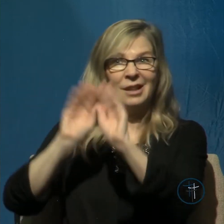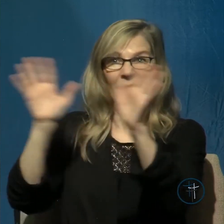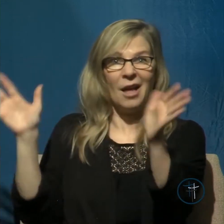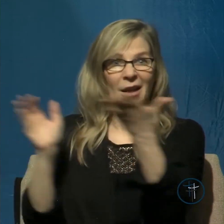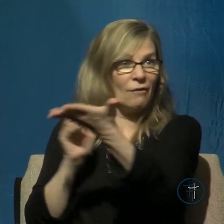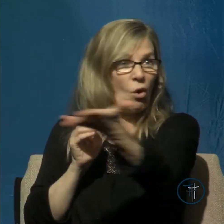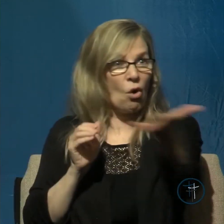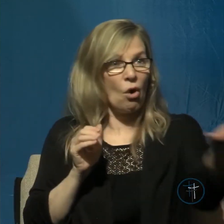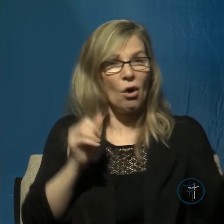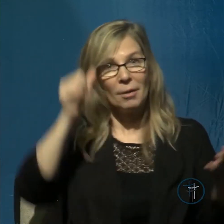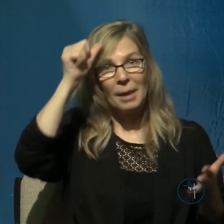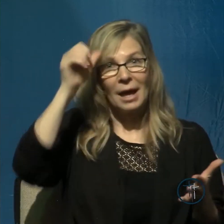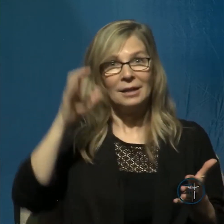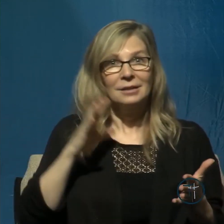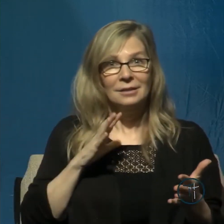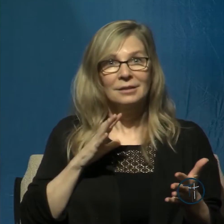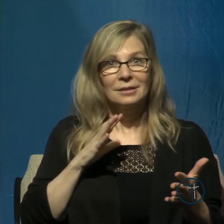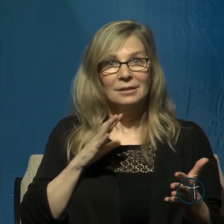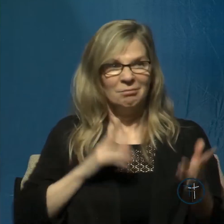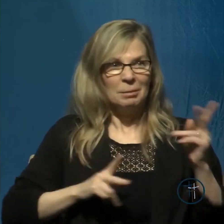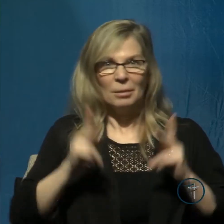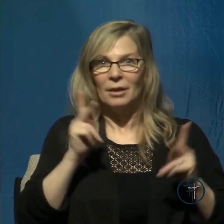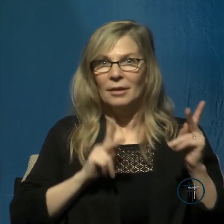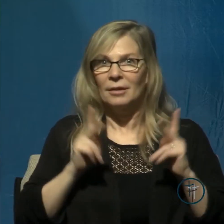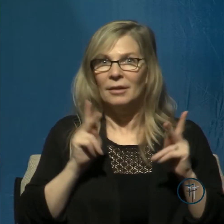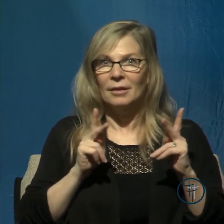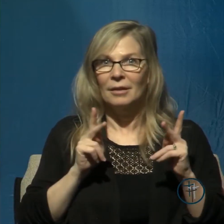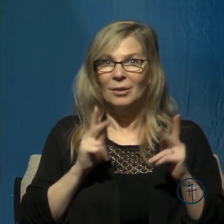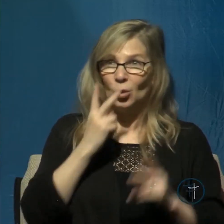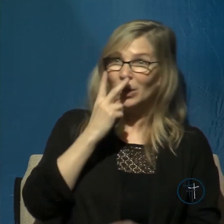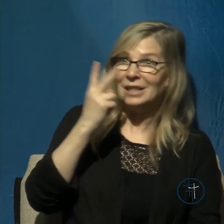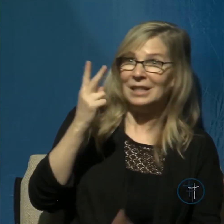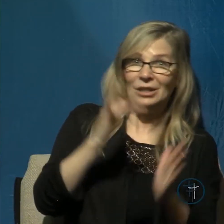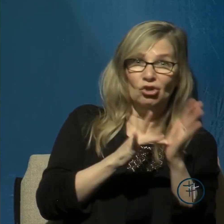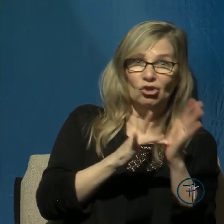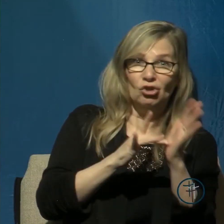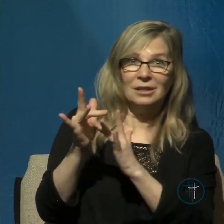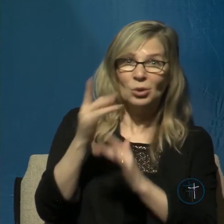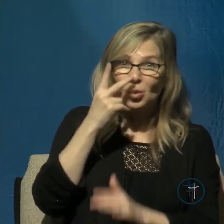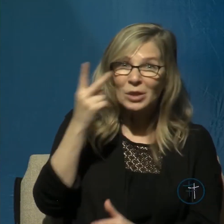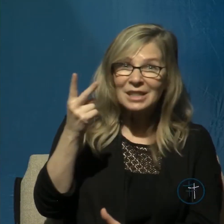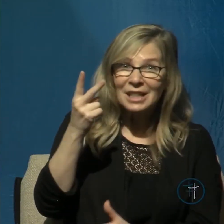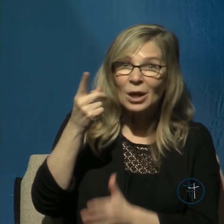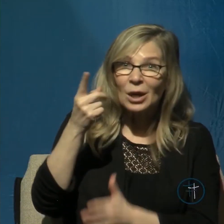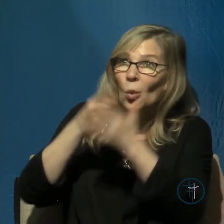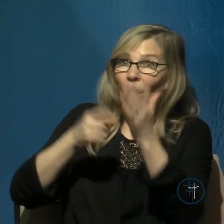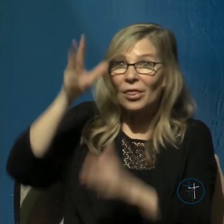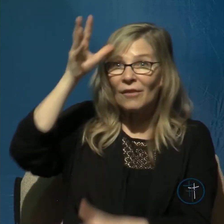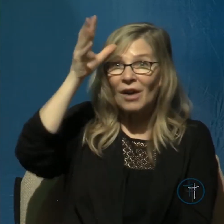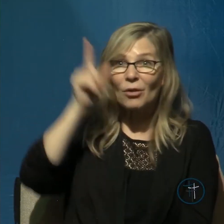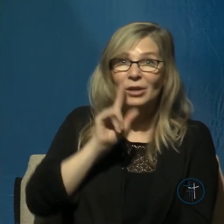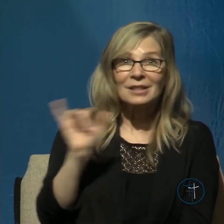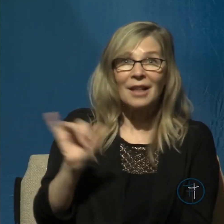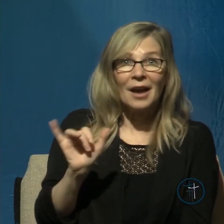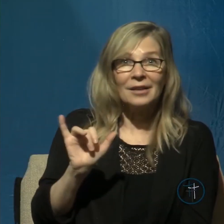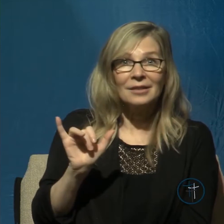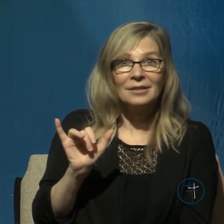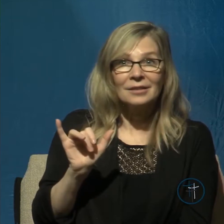because in seeing him, we see what the Father is like. Because like the Father, Jesus Christ is God. He is the second